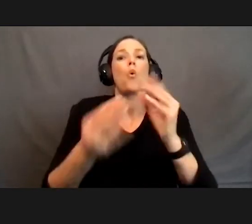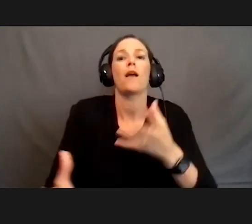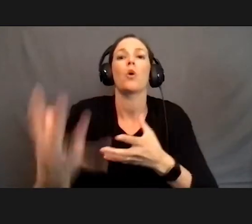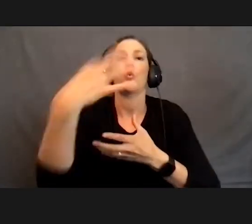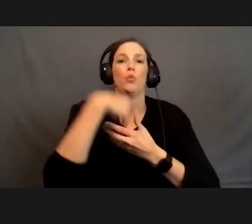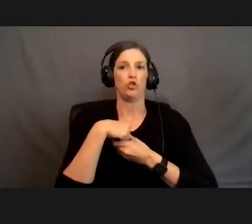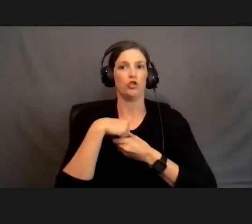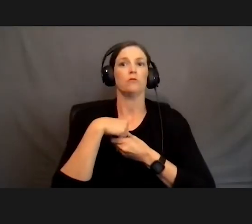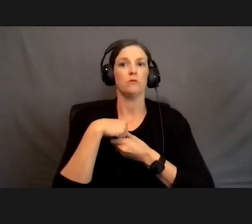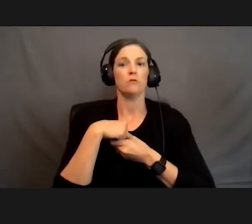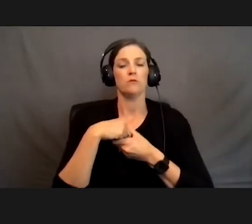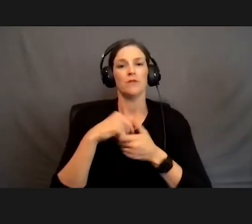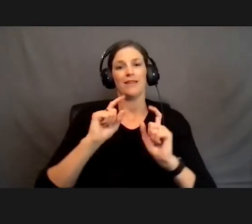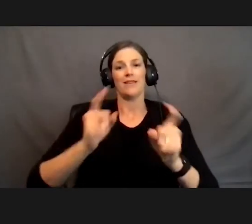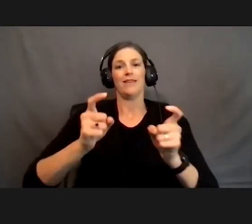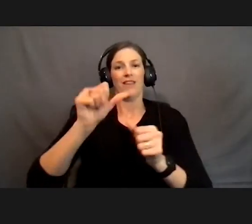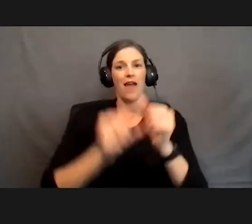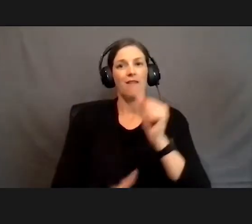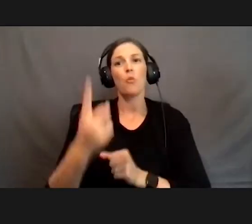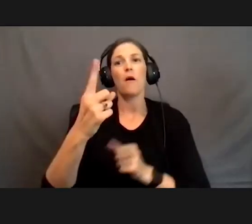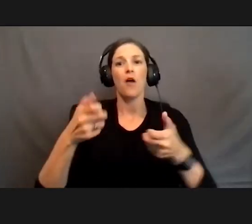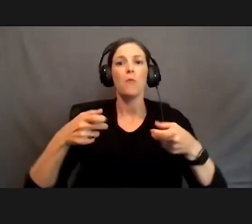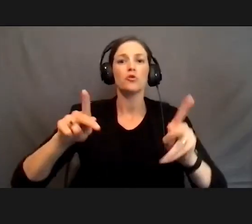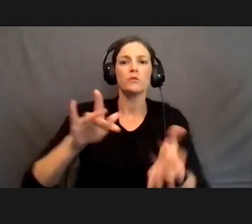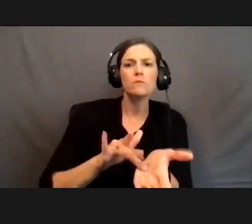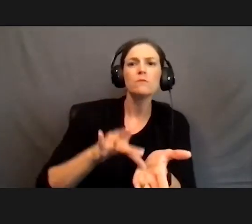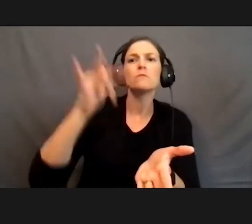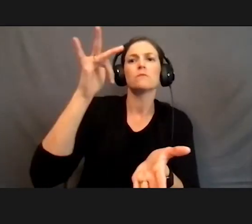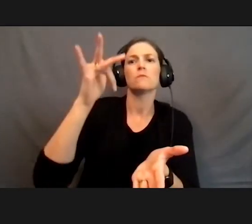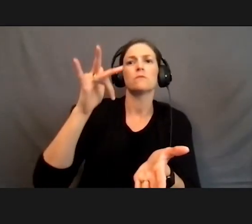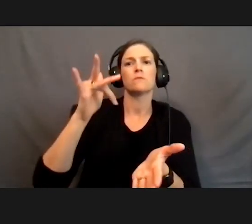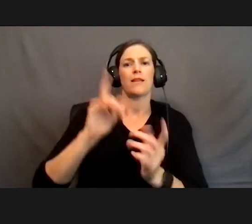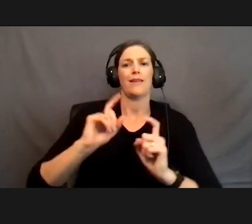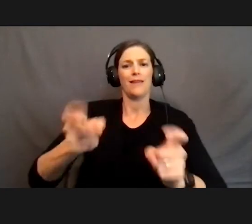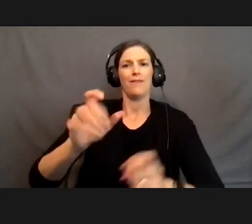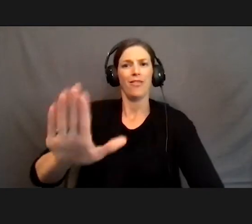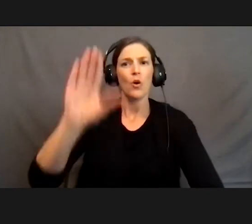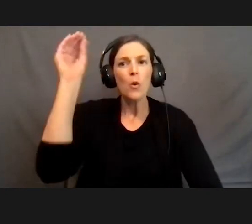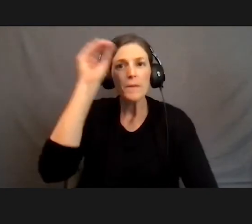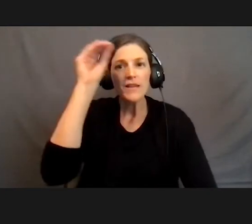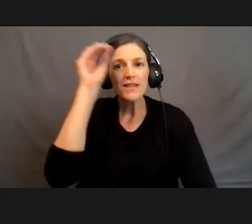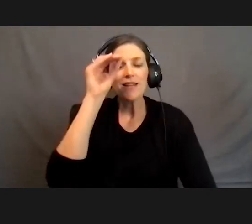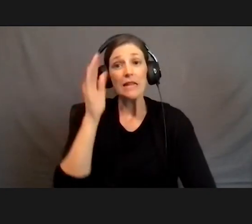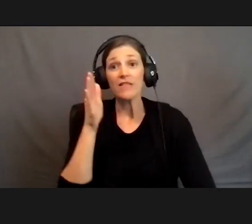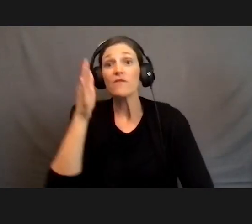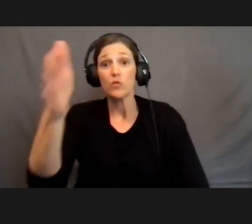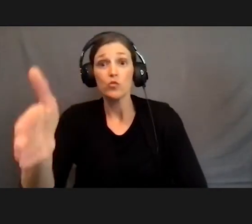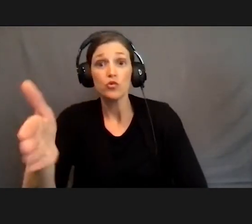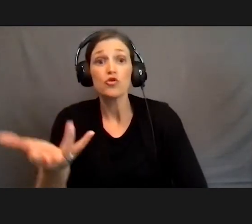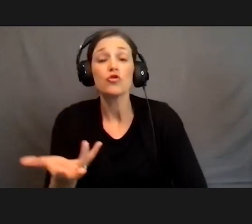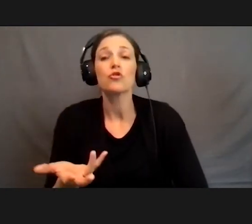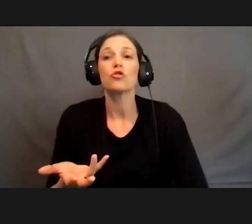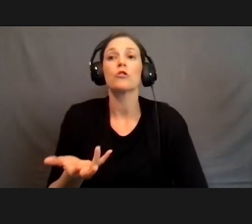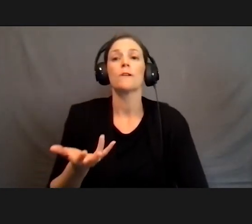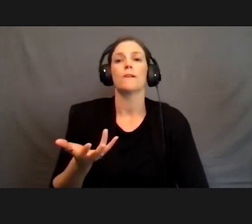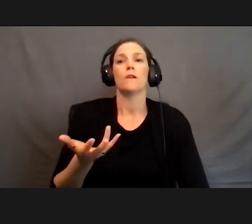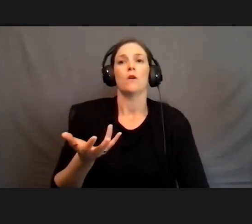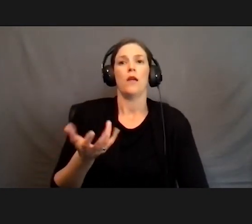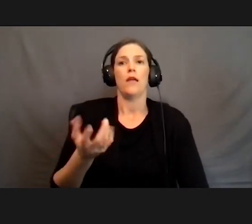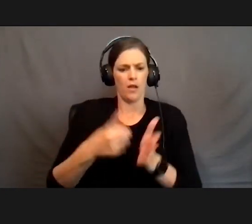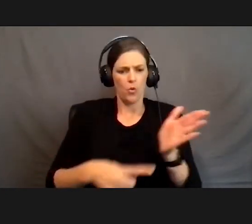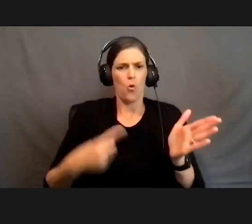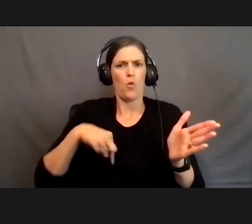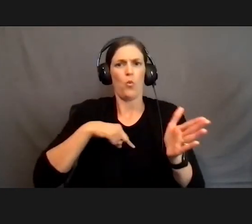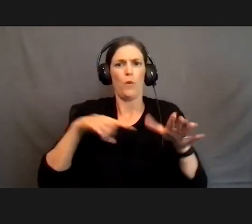the opportunity to, to take advantage and have a voice in the future. And, you know, what we do as a college